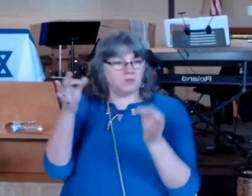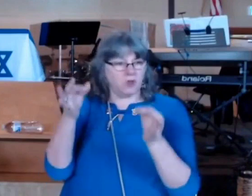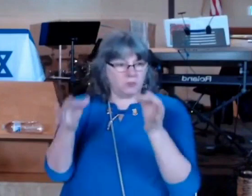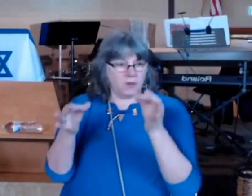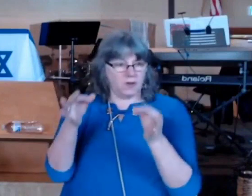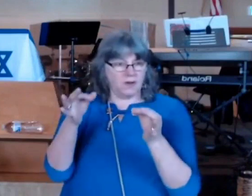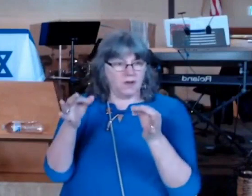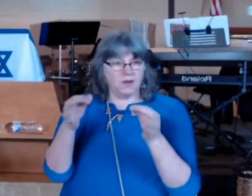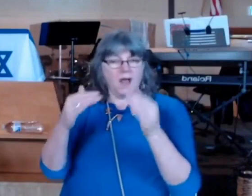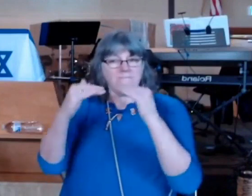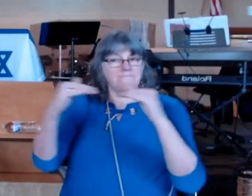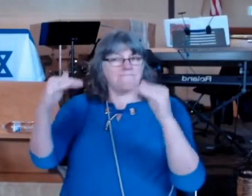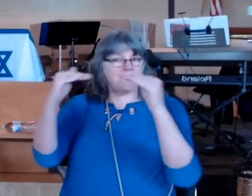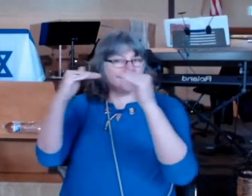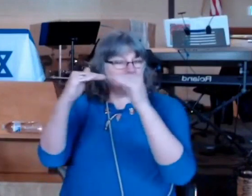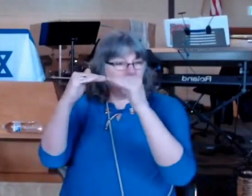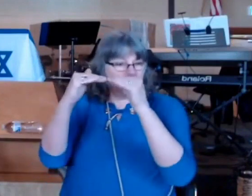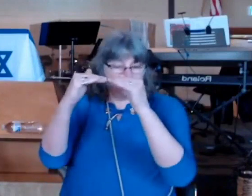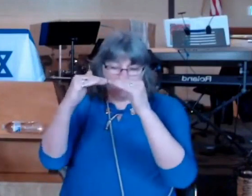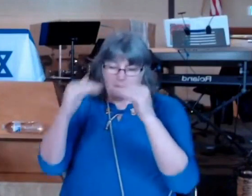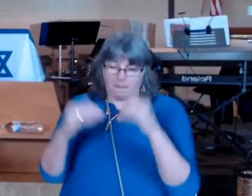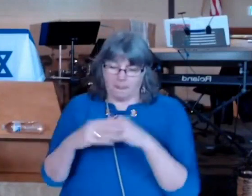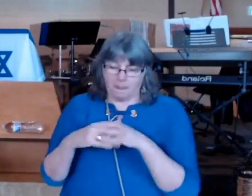is level is